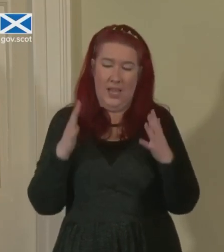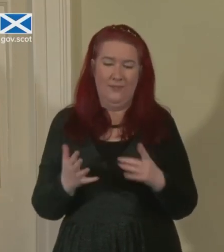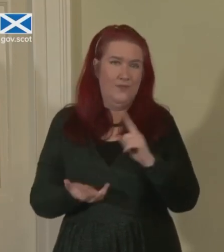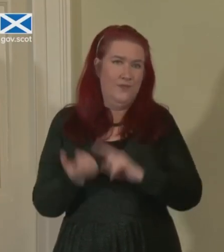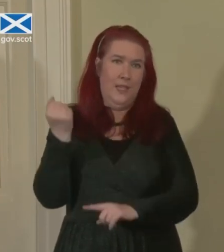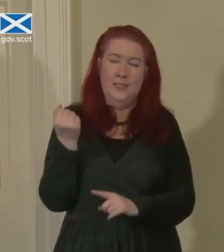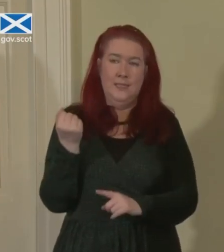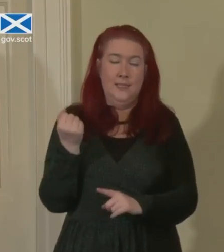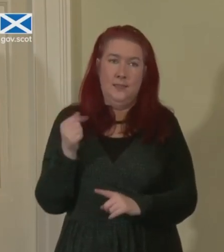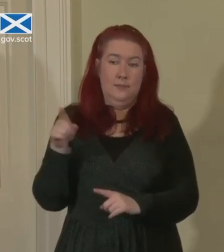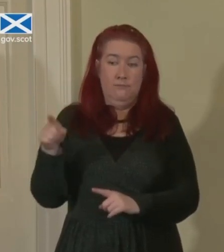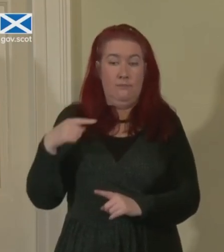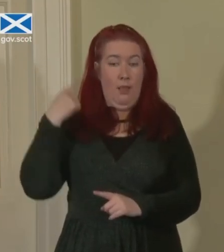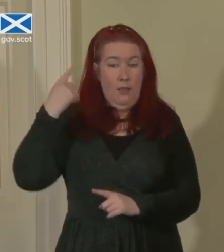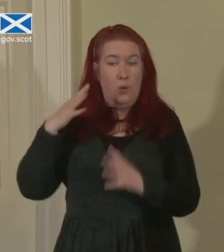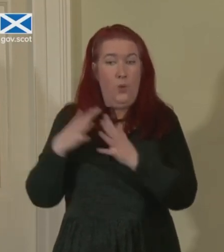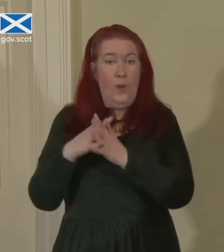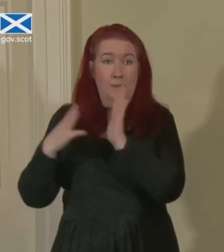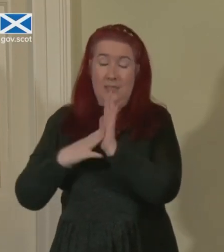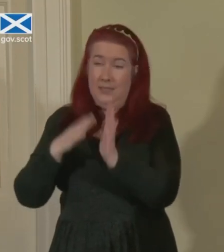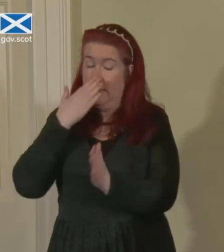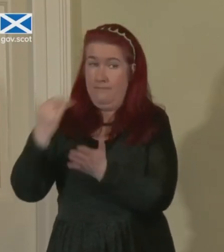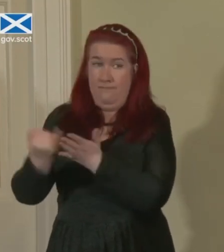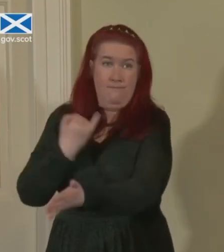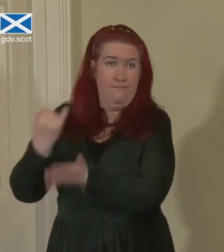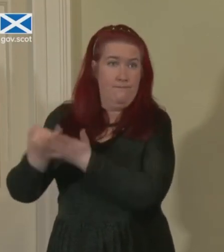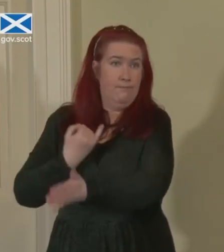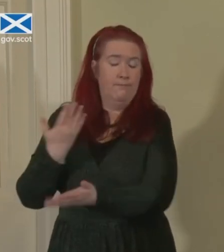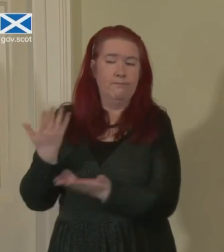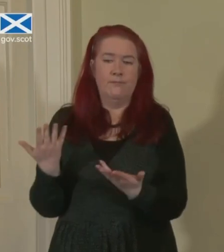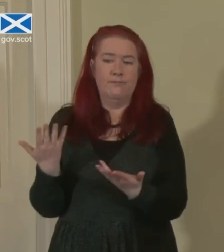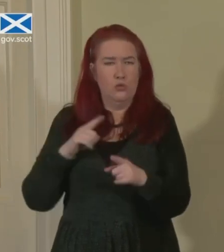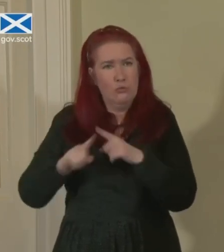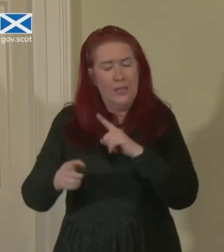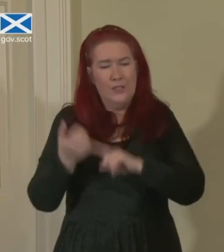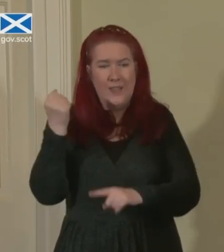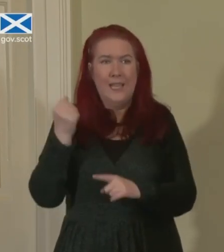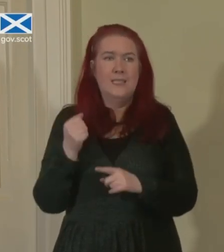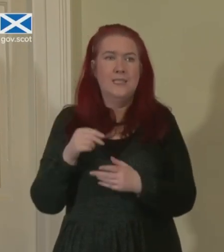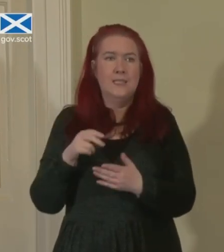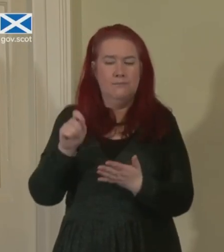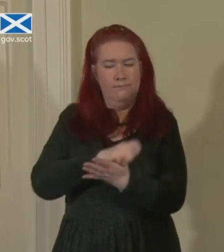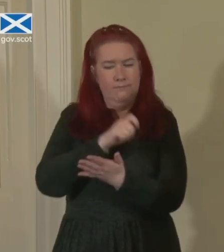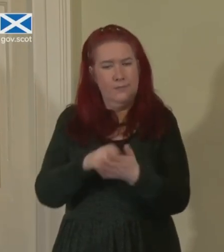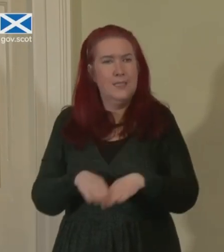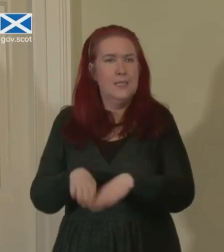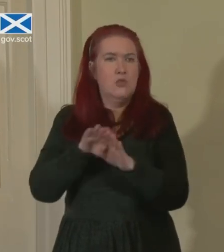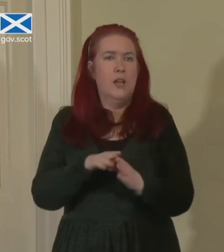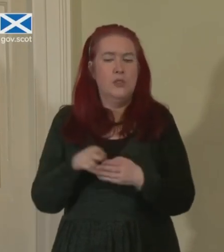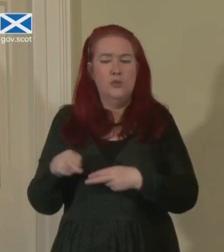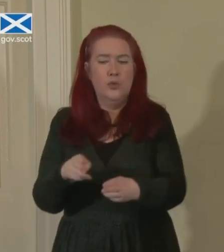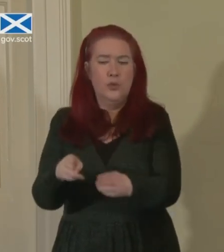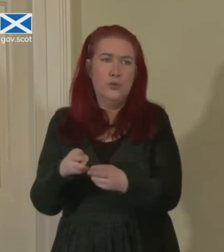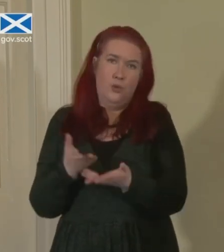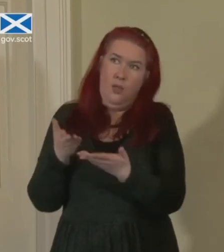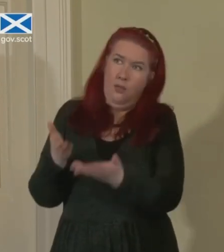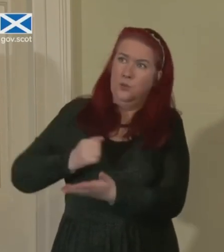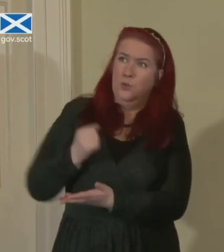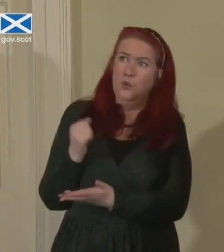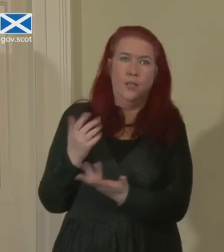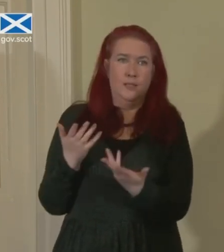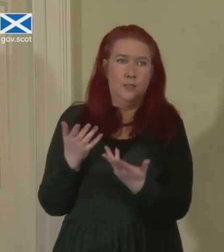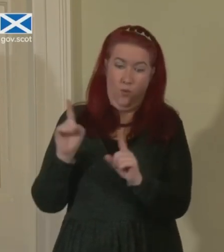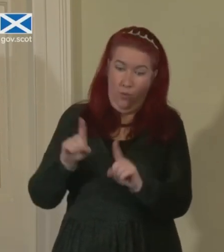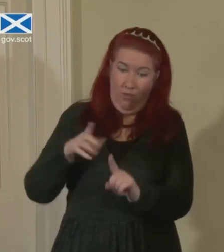the face of Westminster anti-democratic opposition, that democratic route to allowing the will of the Scottish people to be expressed. And I